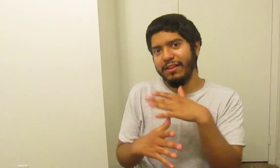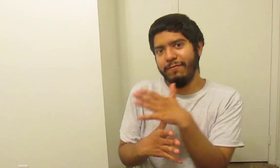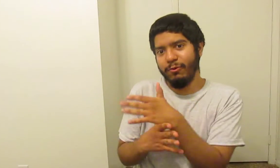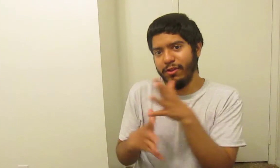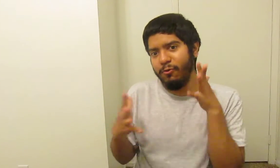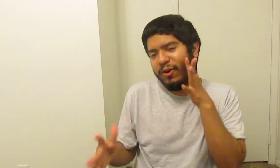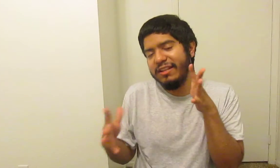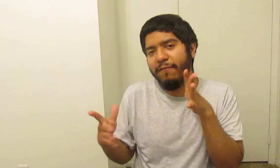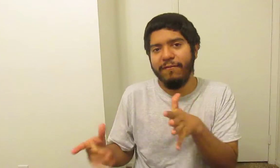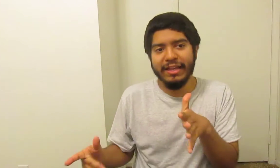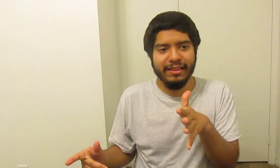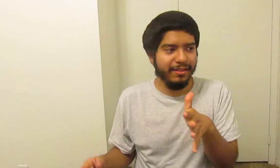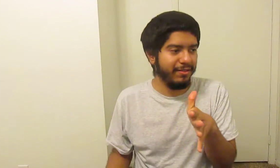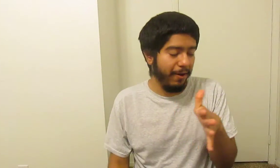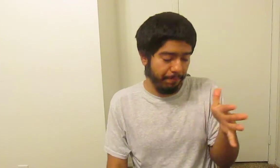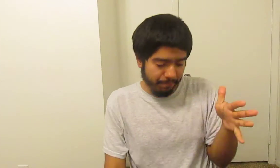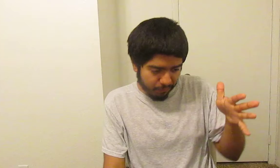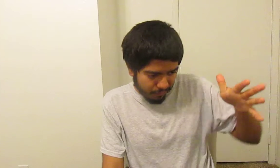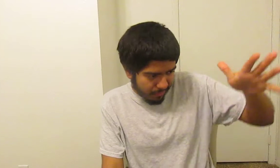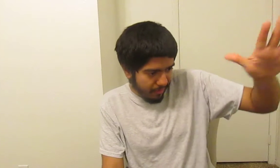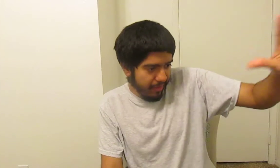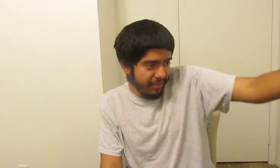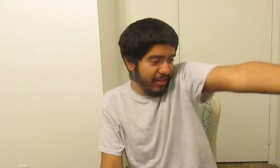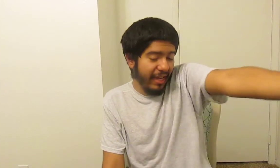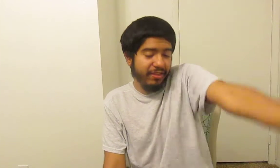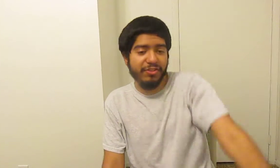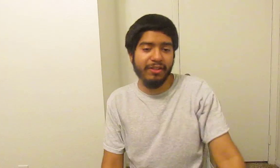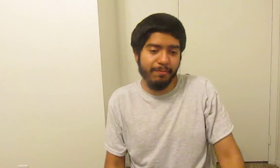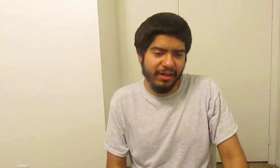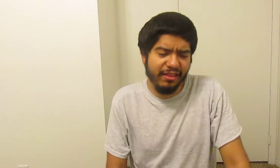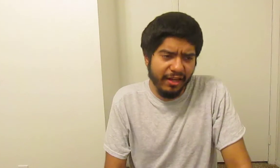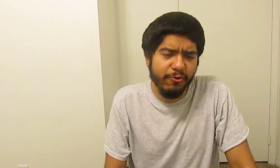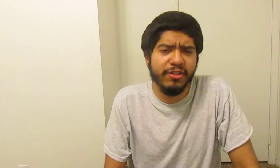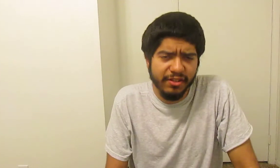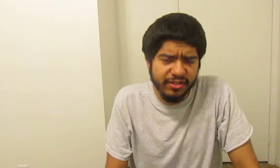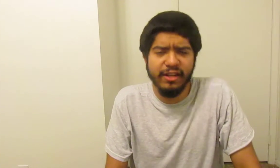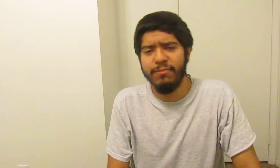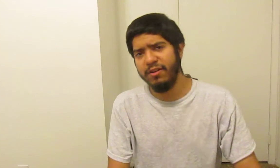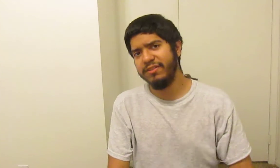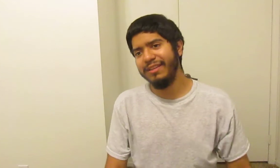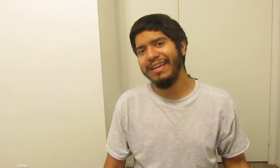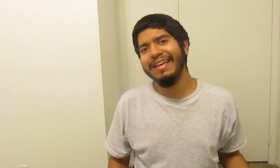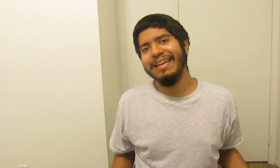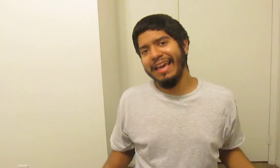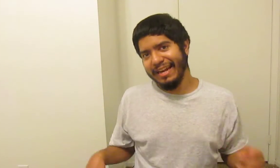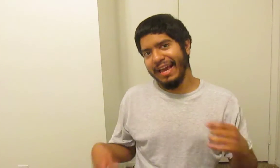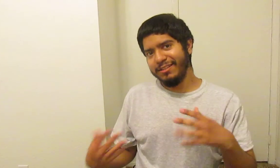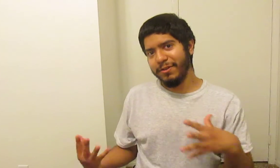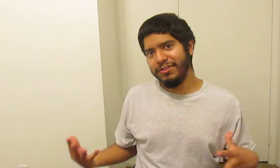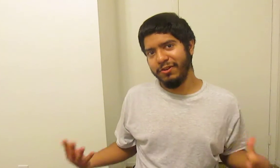cliffhanger where they're ready to fight this gigantic ship, and I thought it was a good setup, honestly. And it had some good chook,